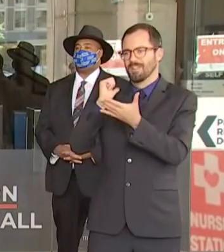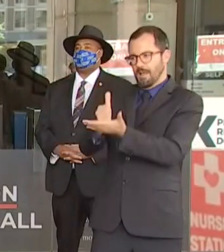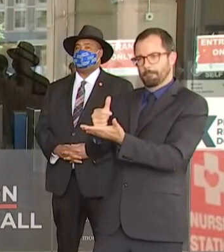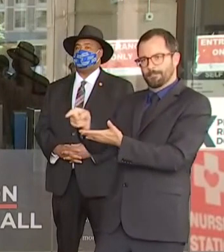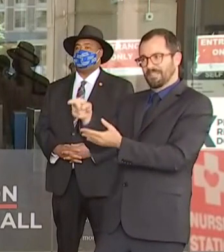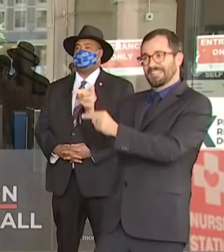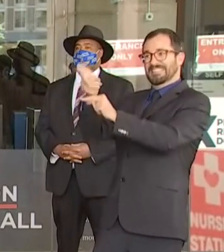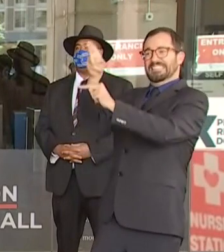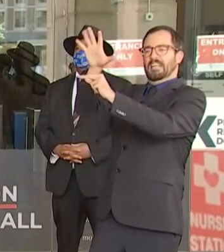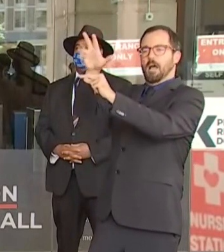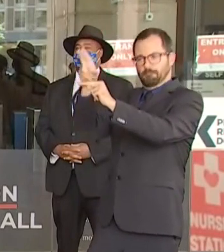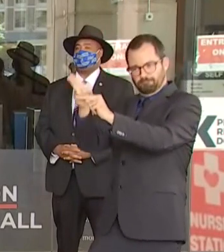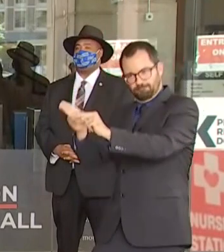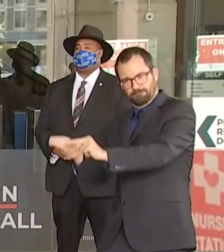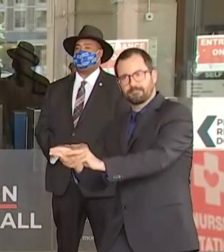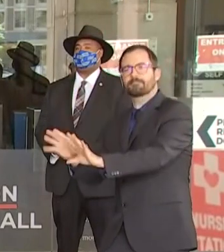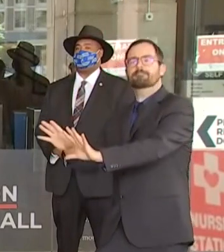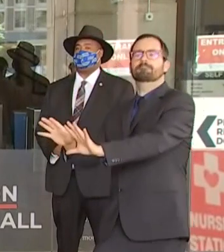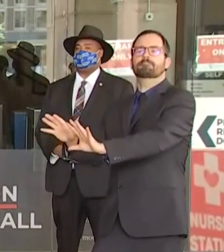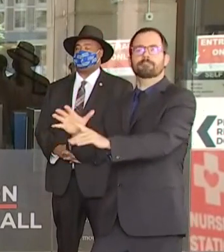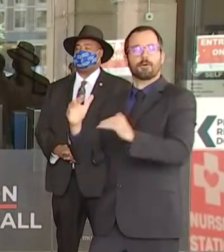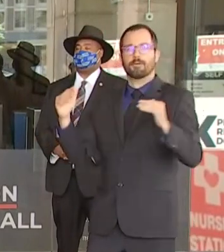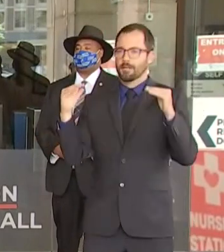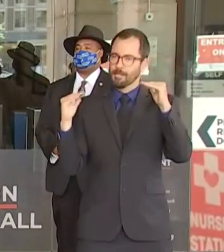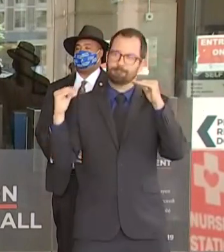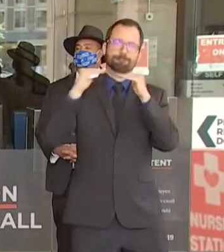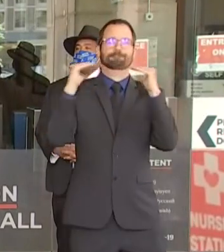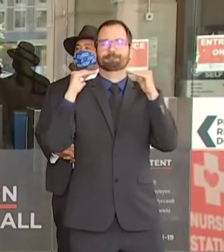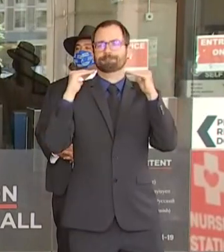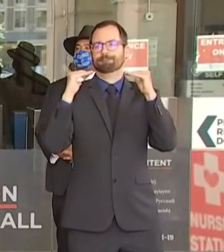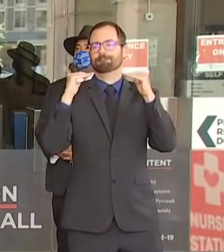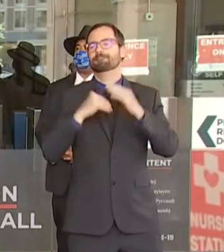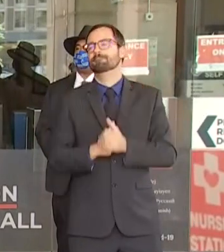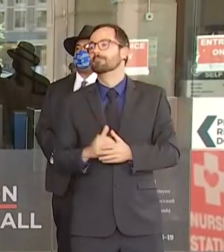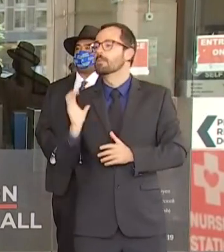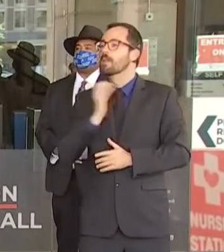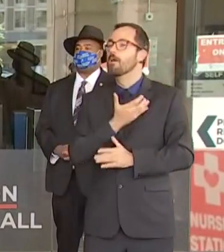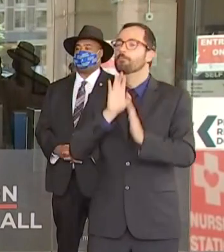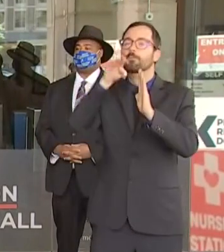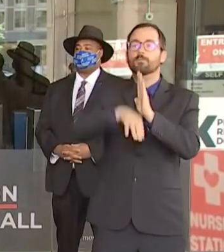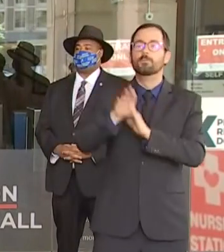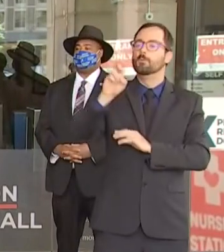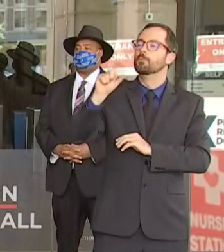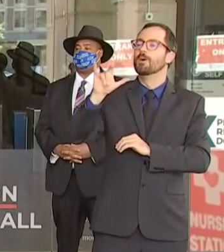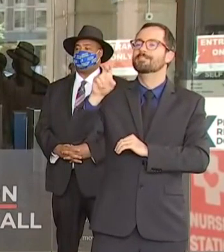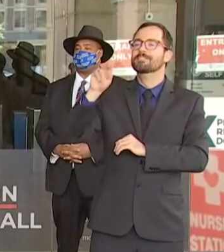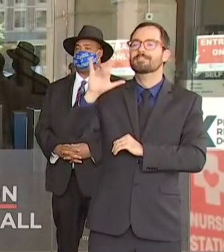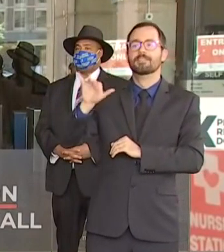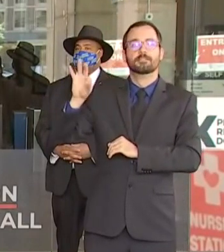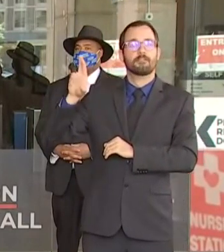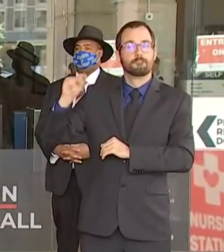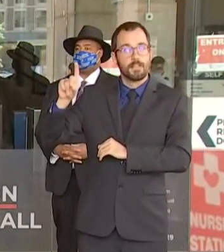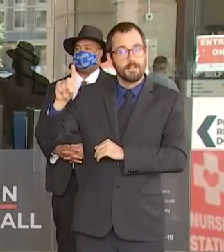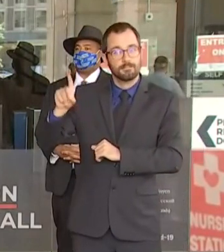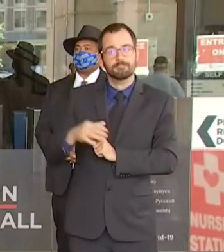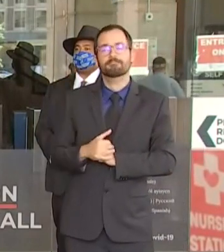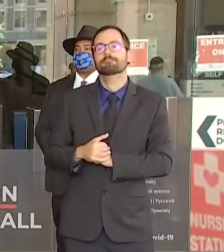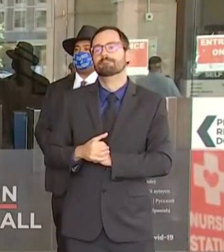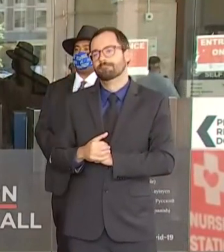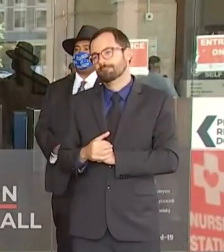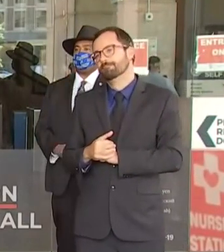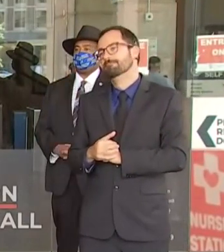Boston Resiliency Fund is providing grants support to the Greater Boston Latino Network as well as the East Boston Health Center